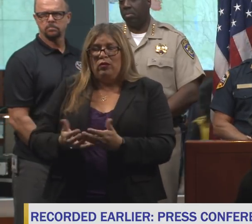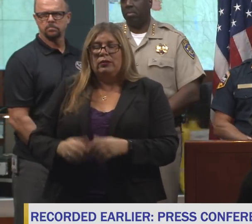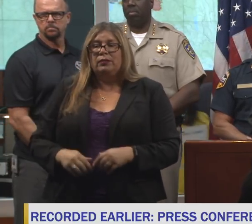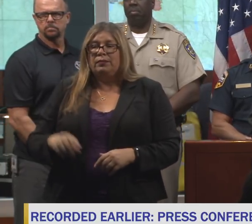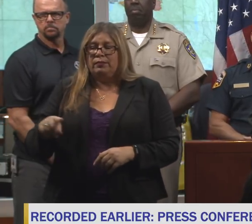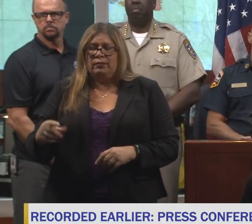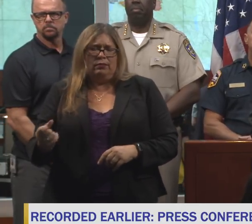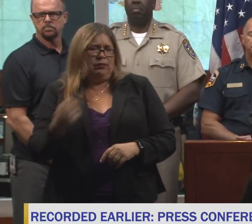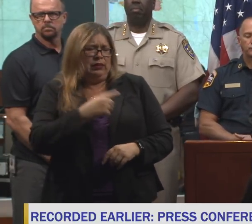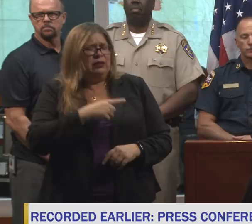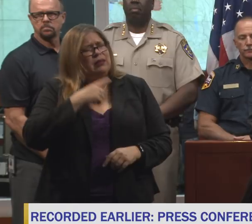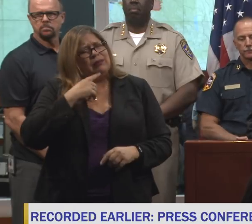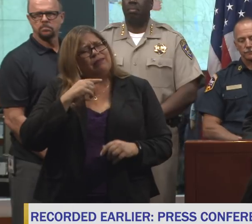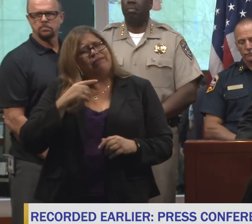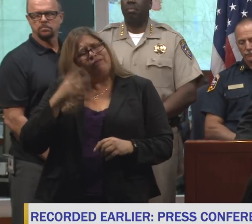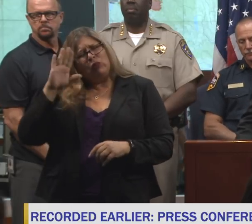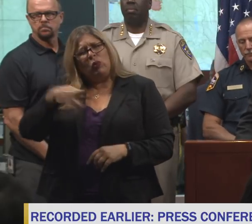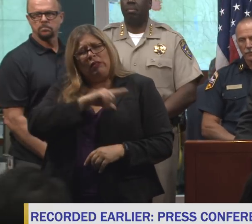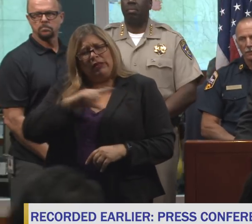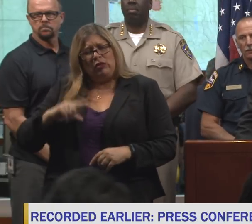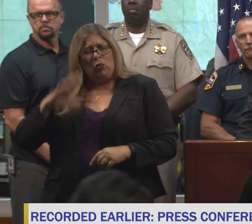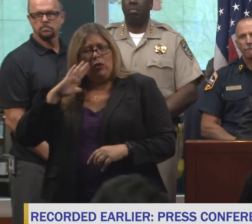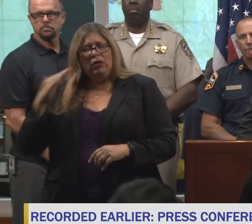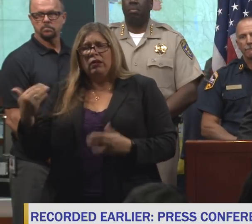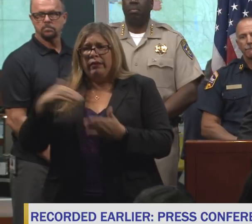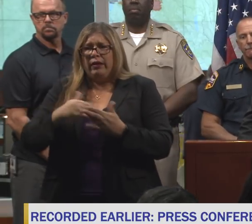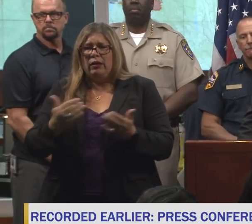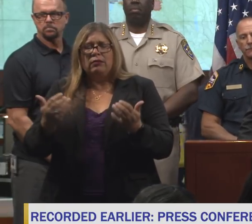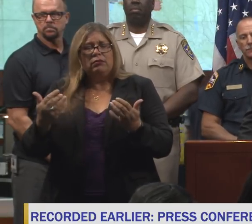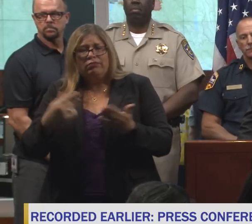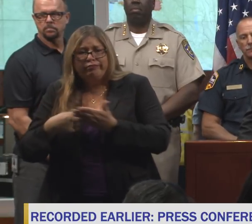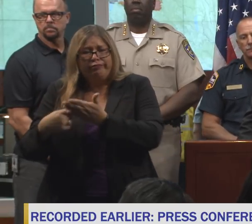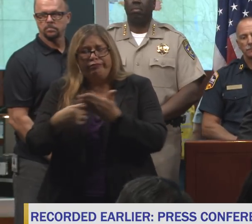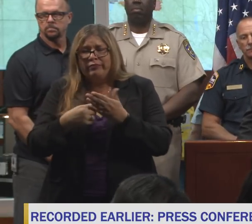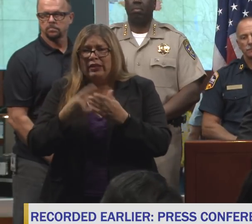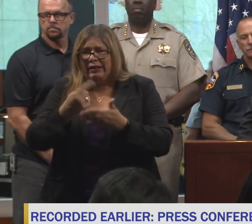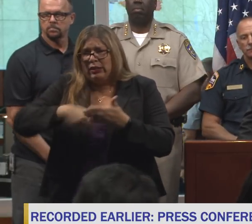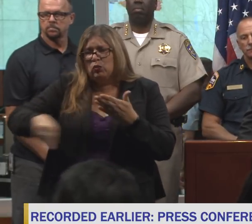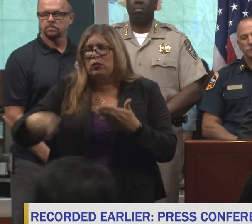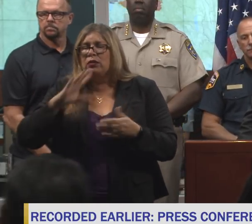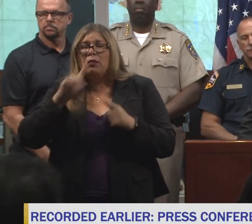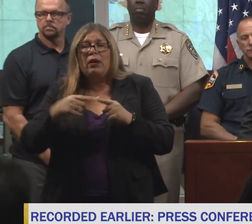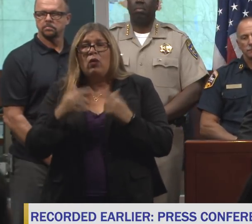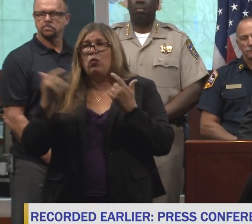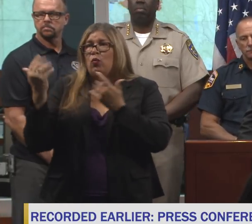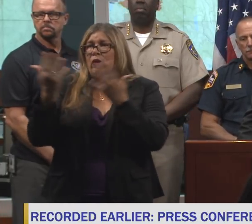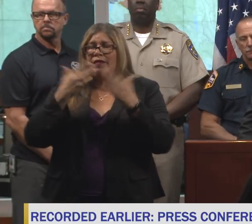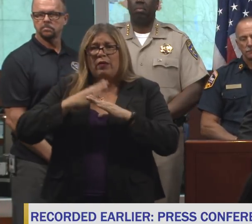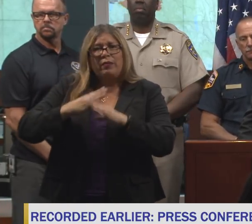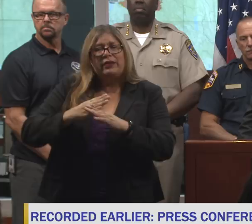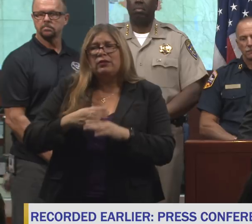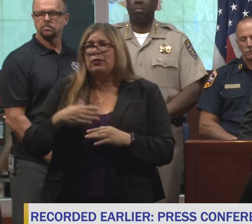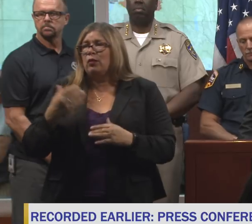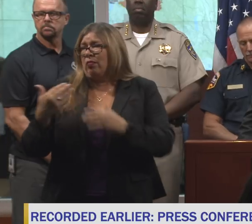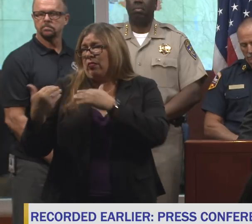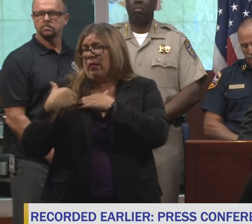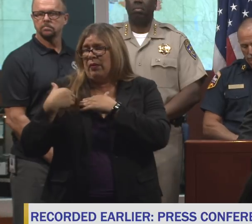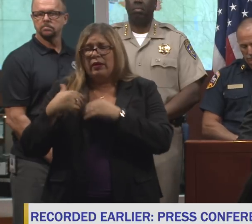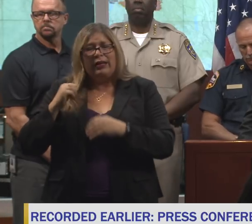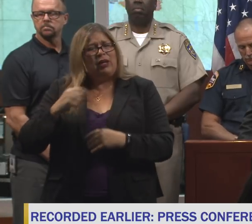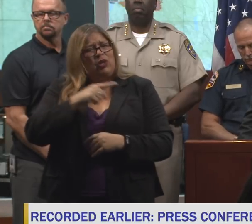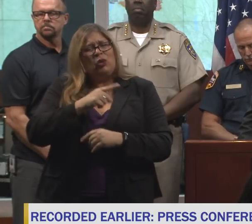when the legislature comes back next week, one of the things that's being talked about is wildfire prevention, wildfire liability. Could you sketch what your goal